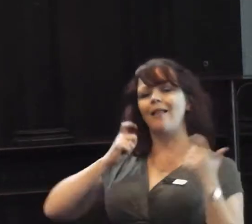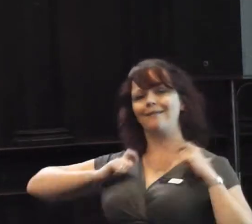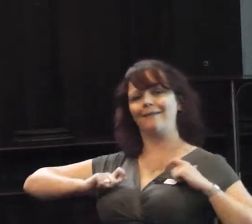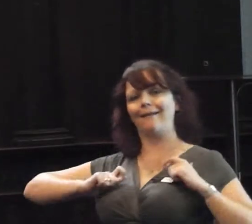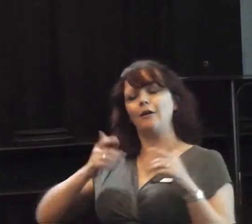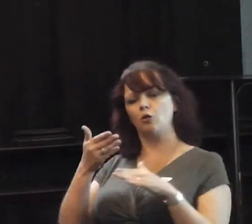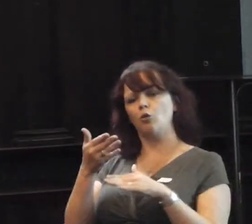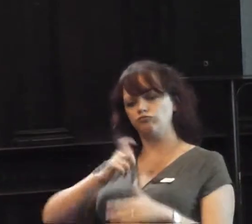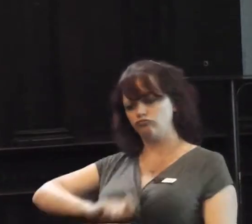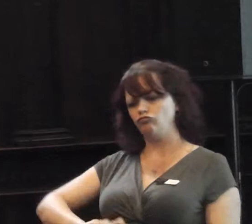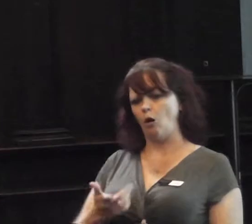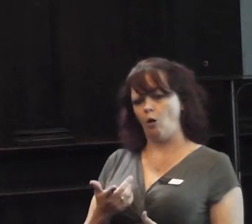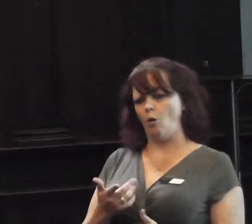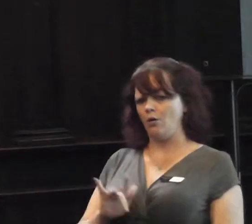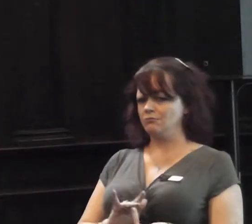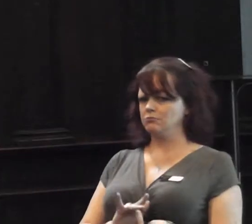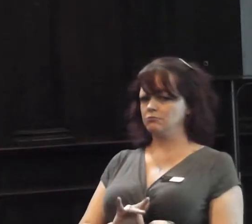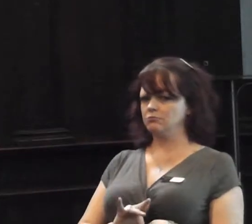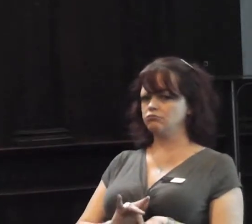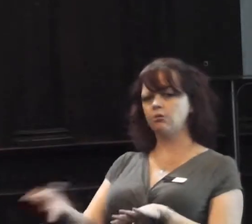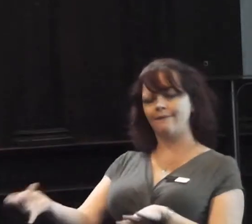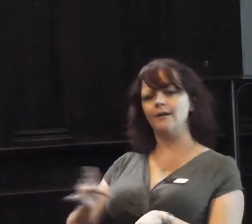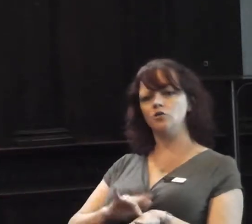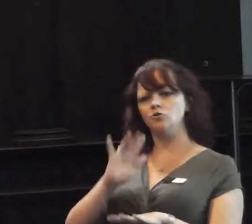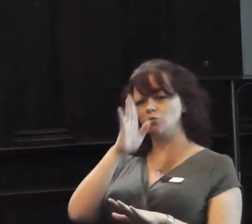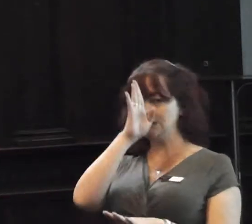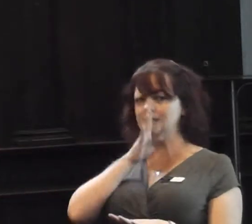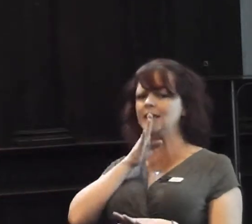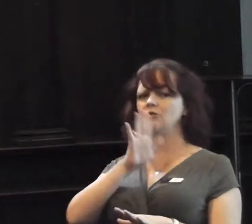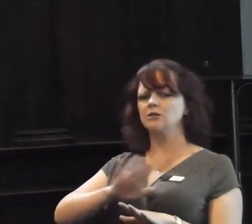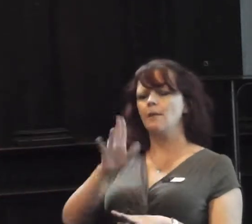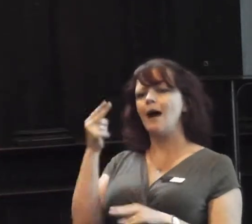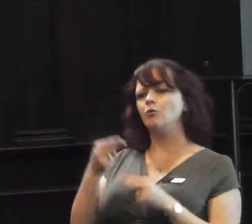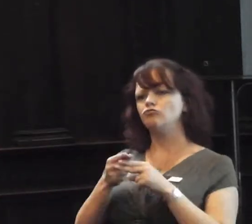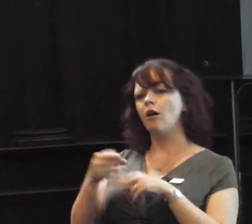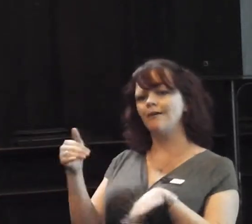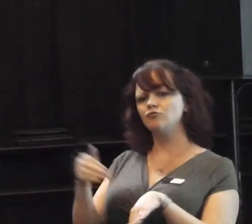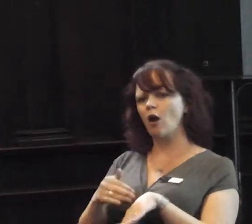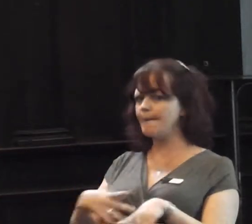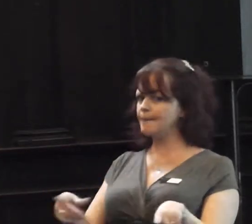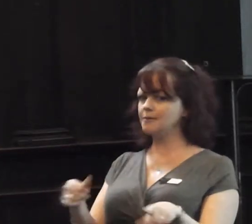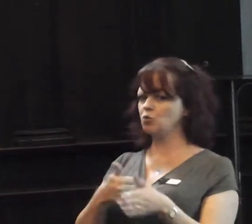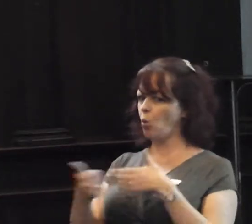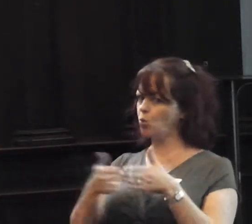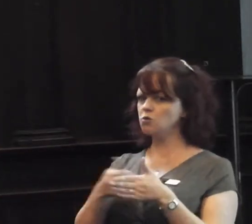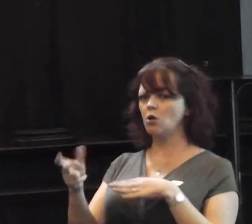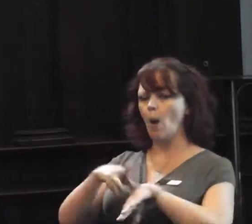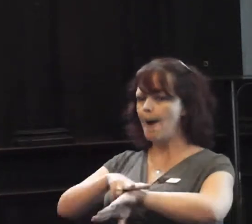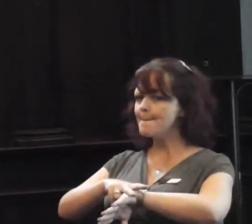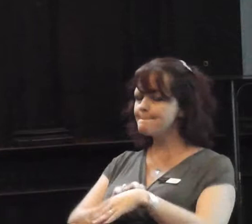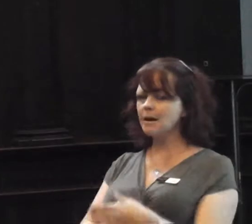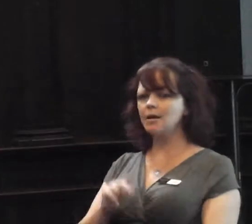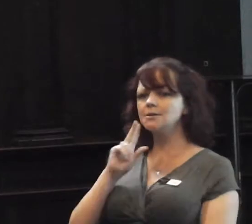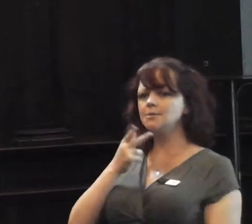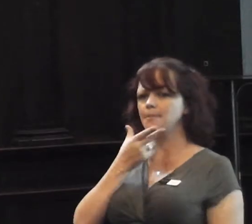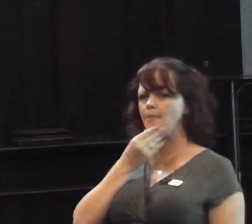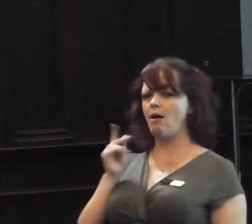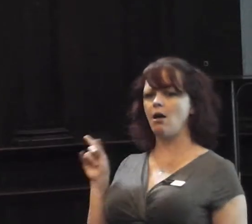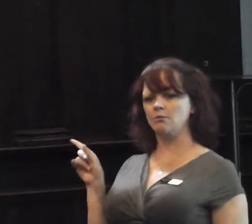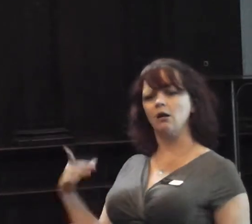So do we, within the police service. I chair our daily management meetings, and if there is any incident, around a knife crime.